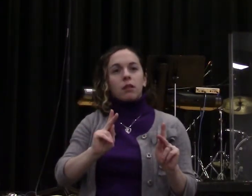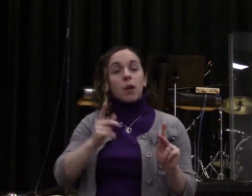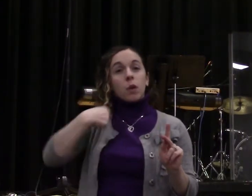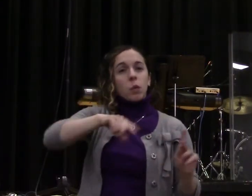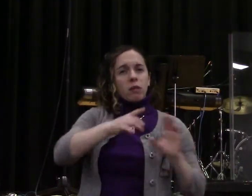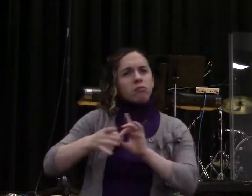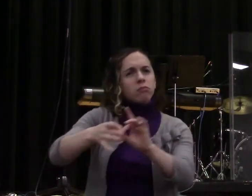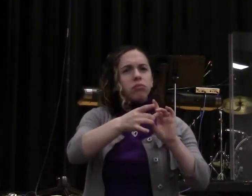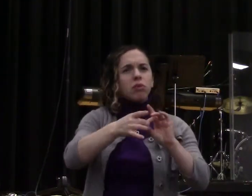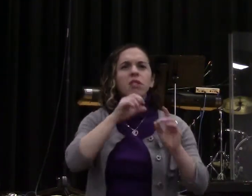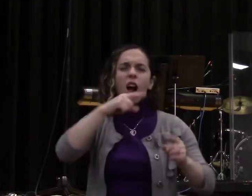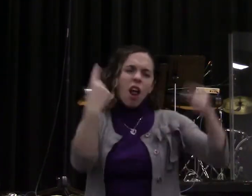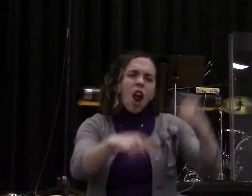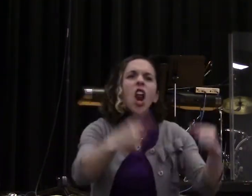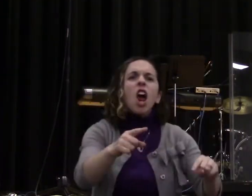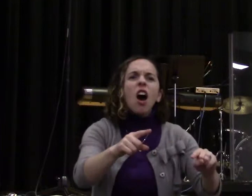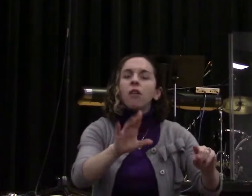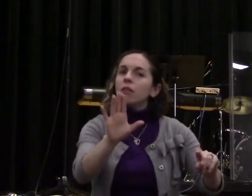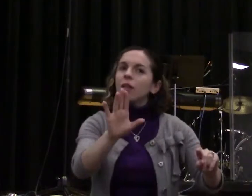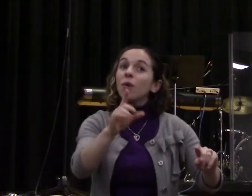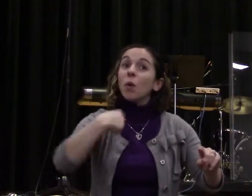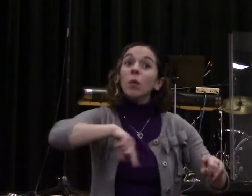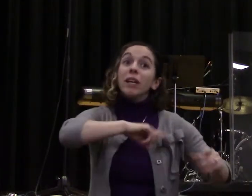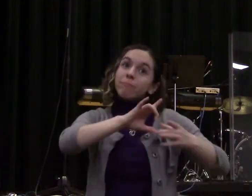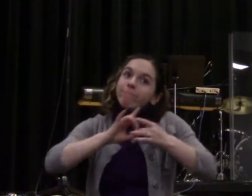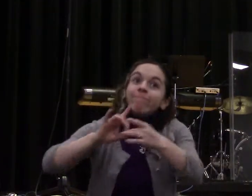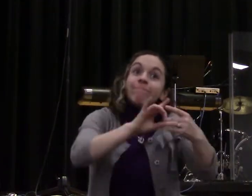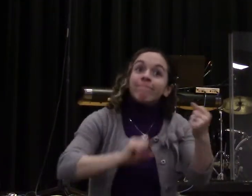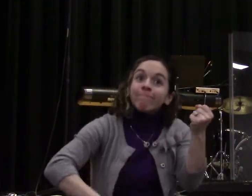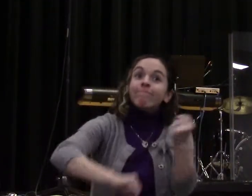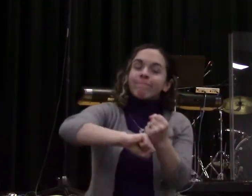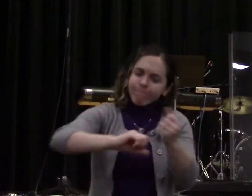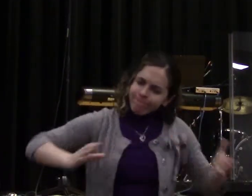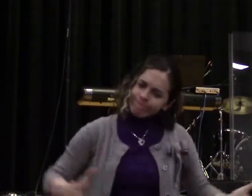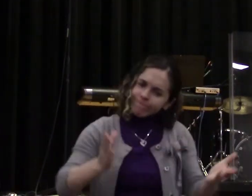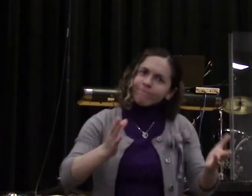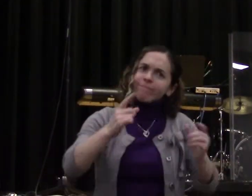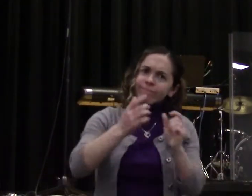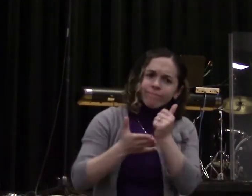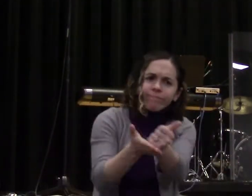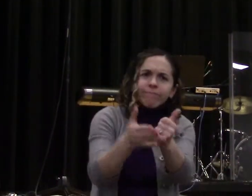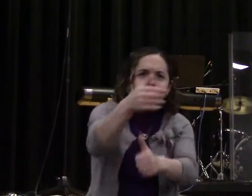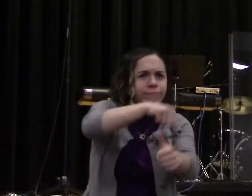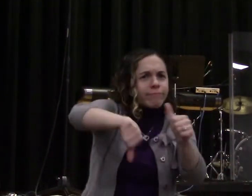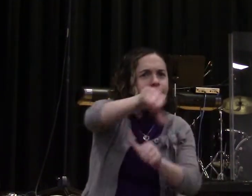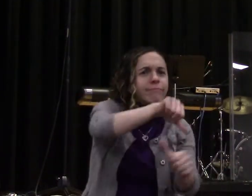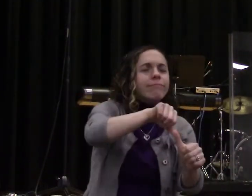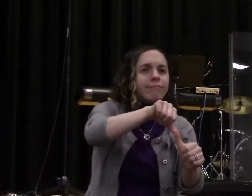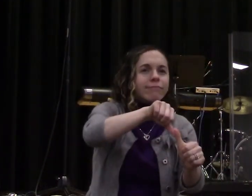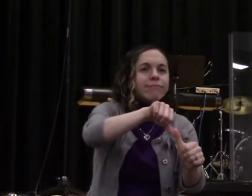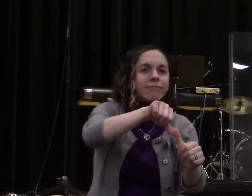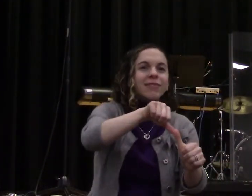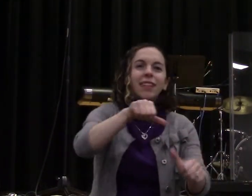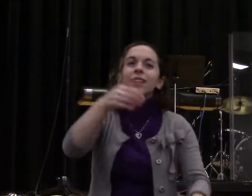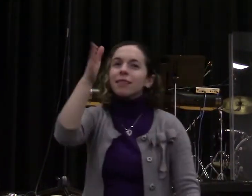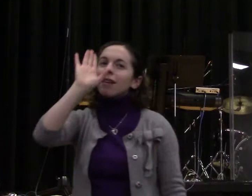Can everybody bask in that picture? But it goes on. It says in verse 3, it said,